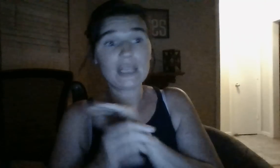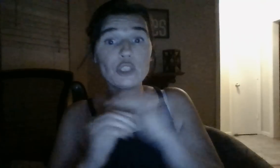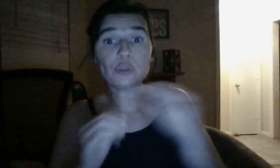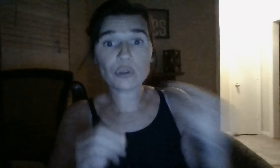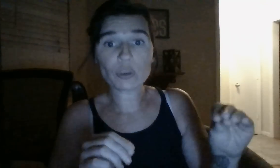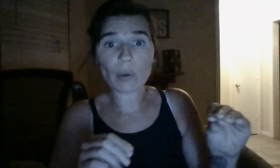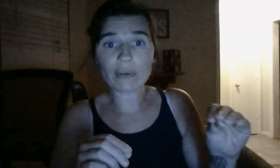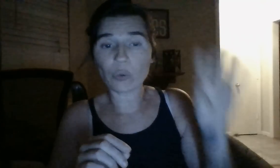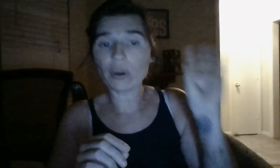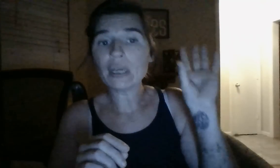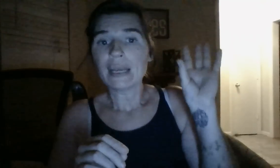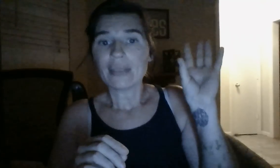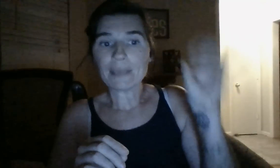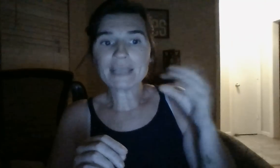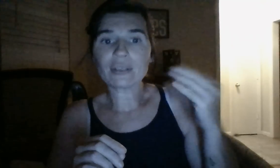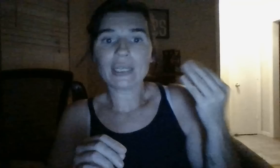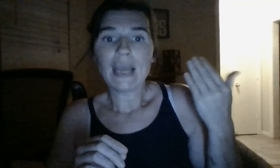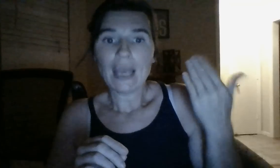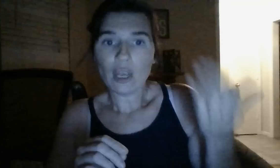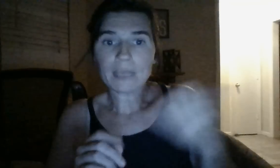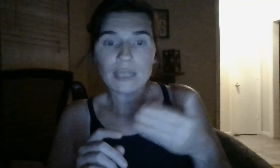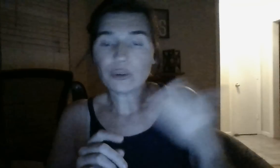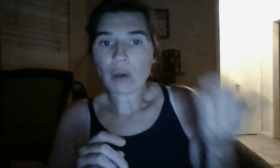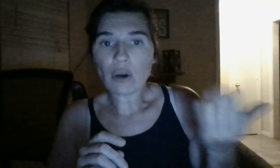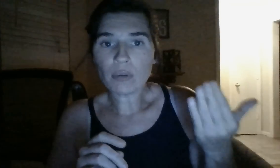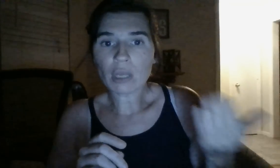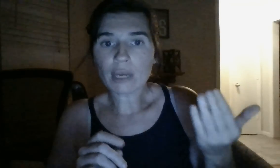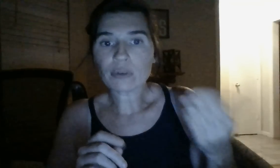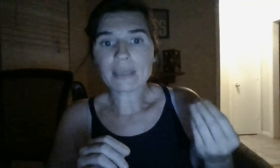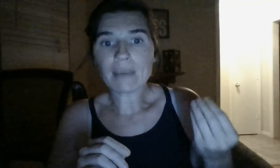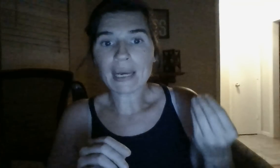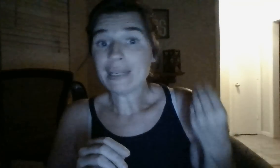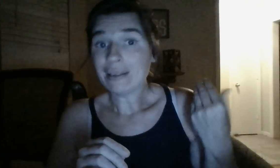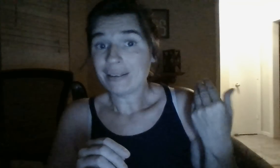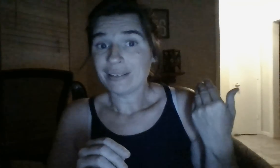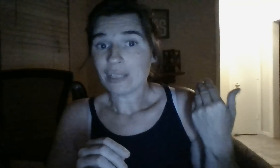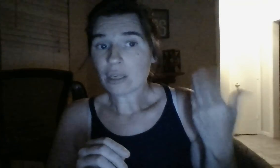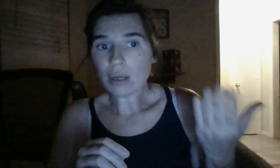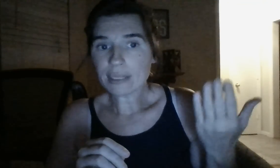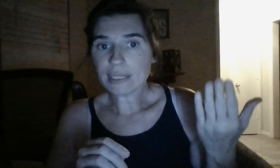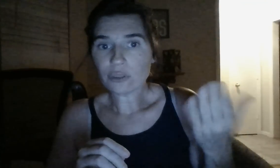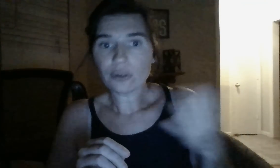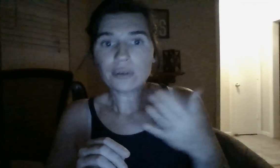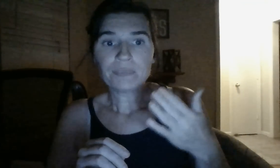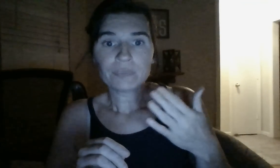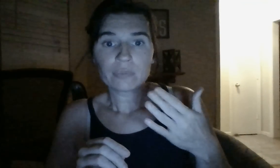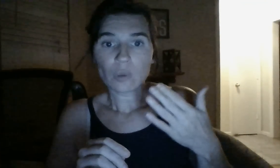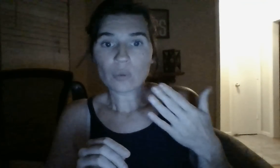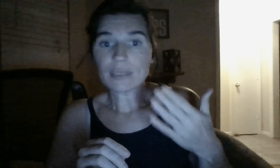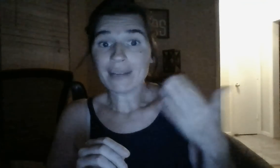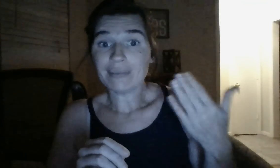that you used to work for that basically help either your own blood or somebody. You call it a sister. Or, somebody.